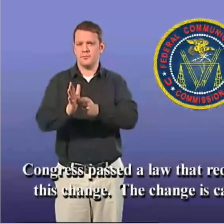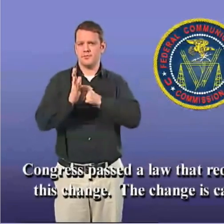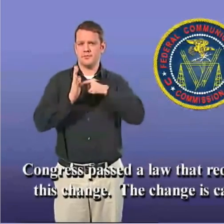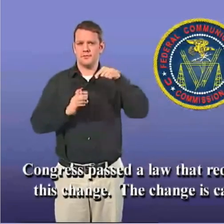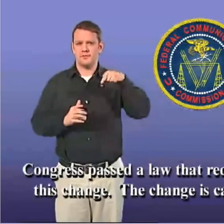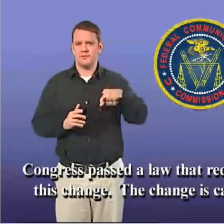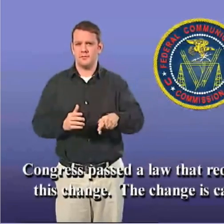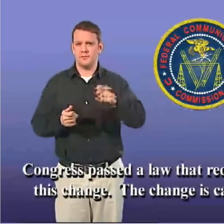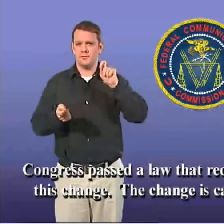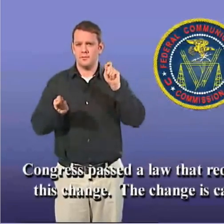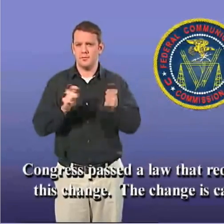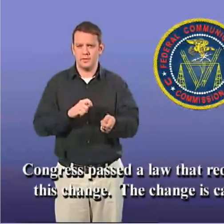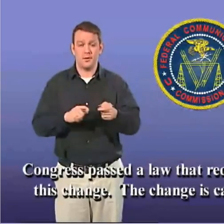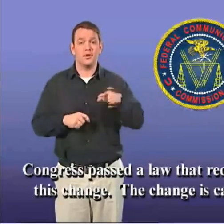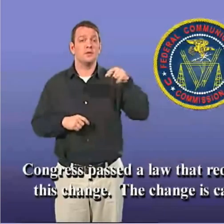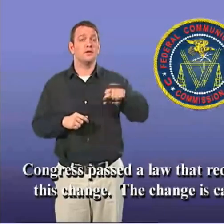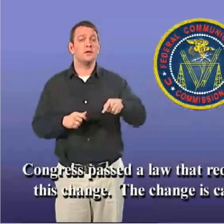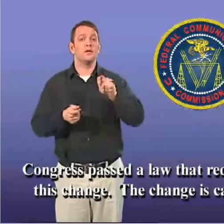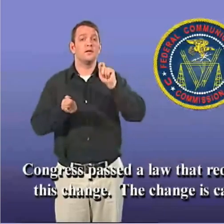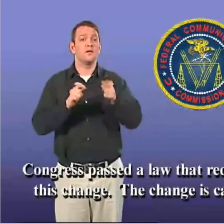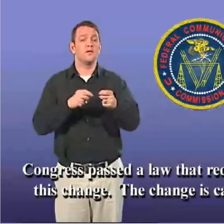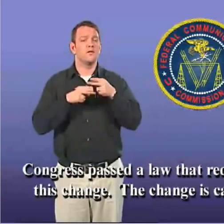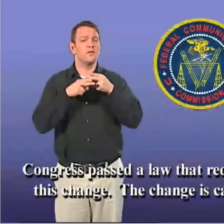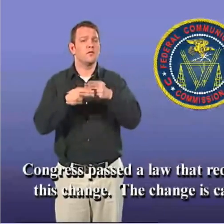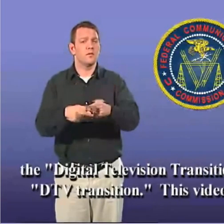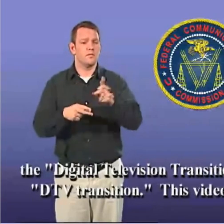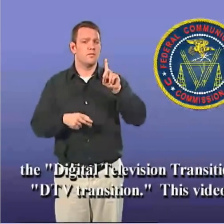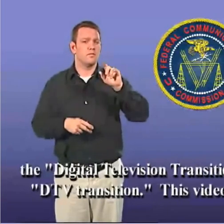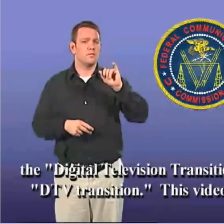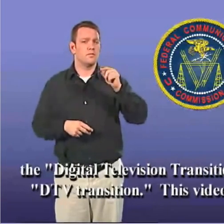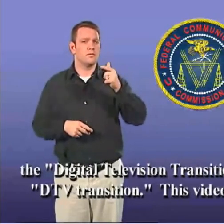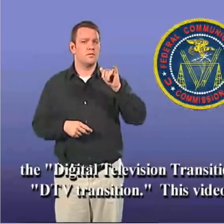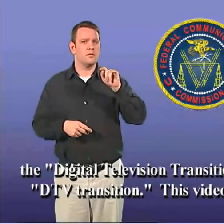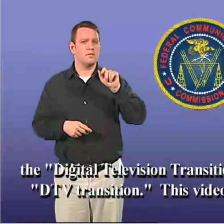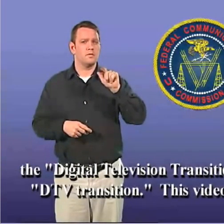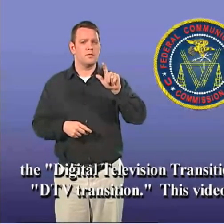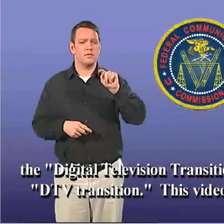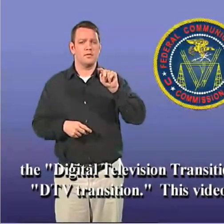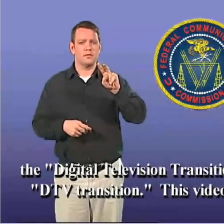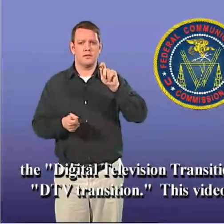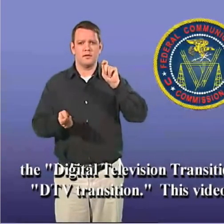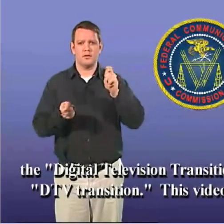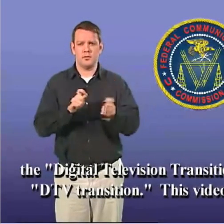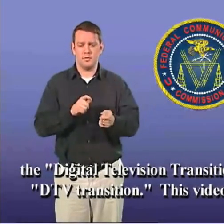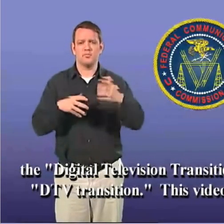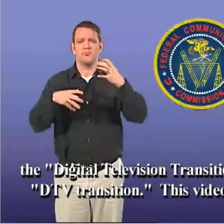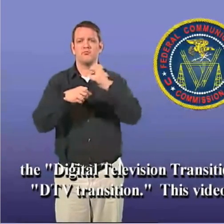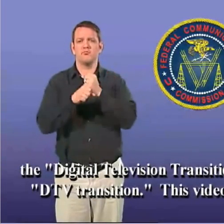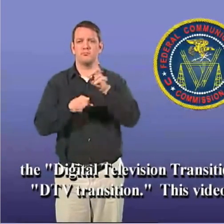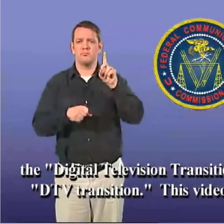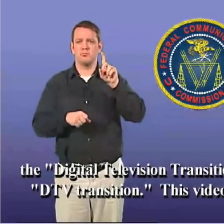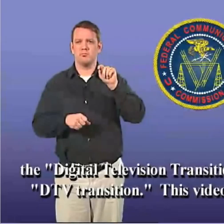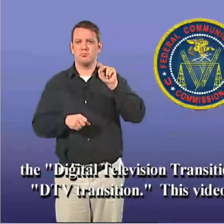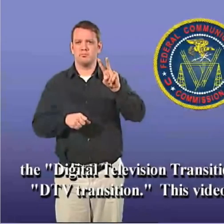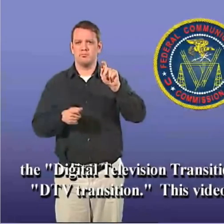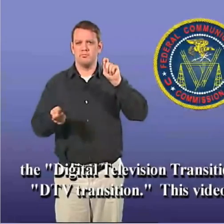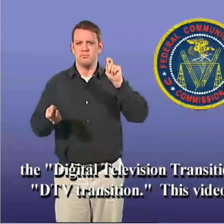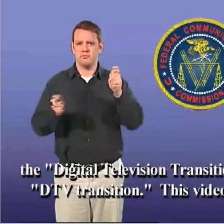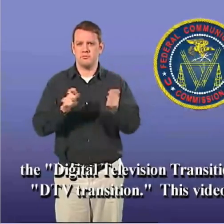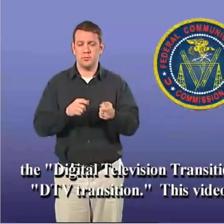change. The change is called the digital television transition, or DTV transition.